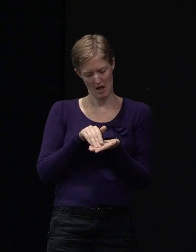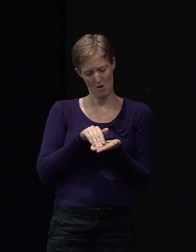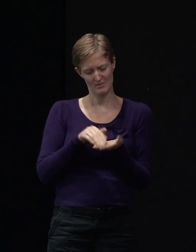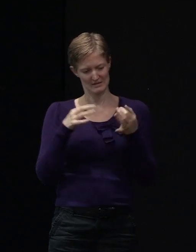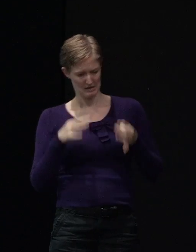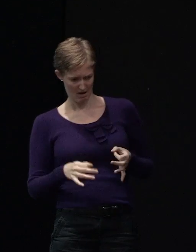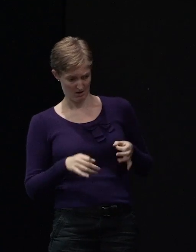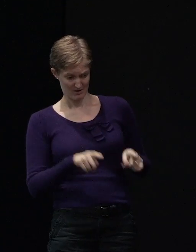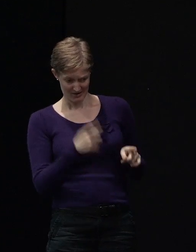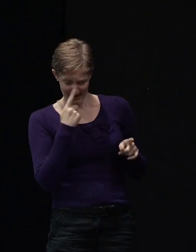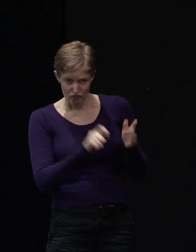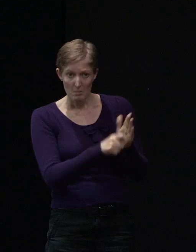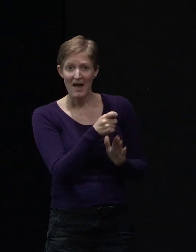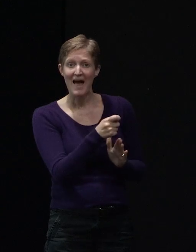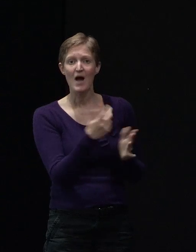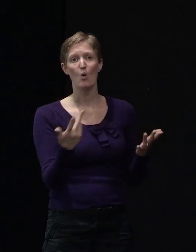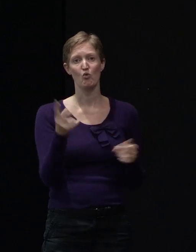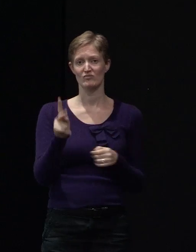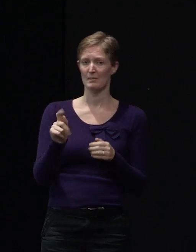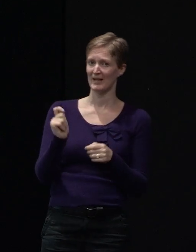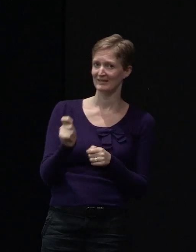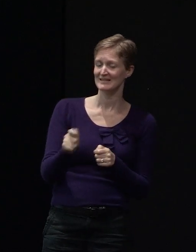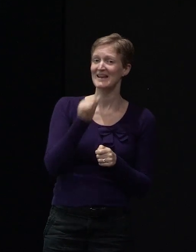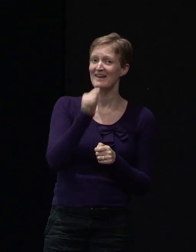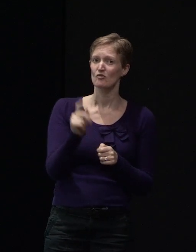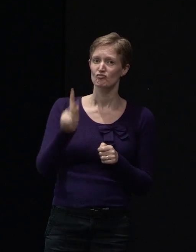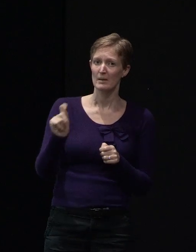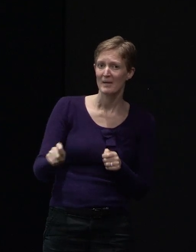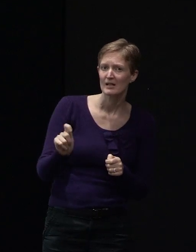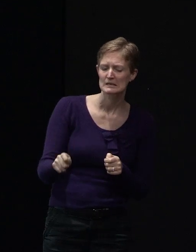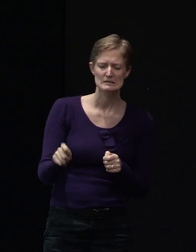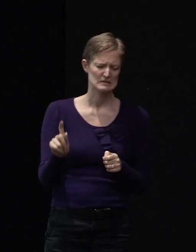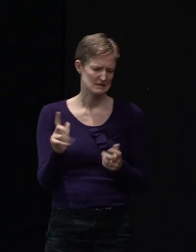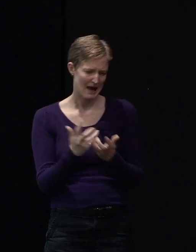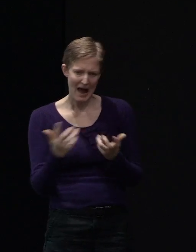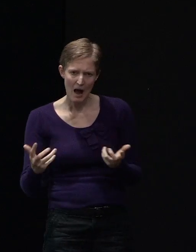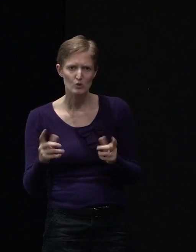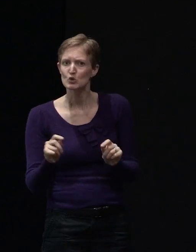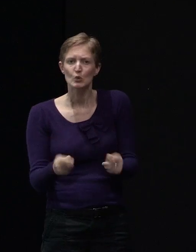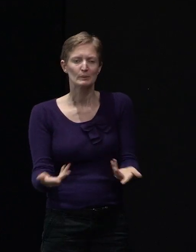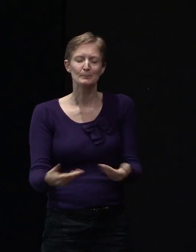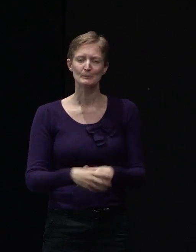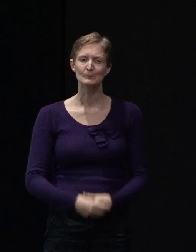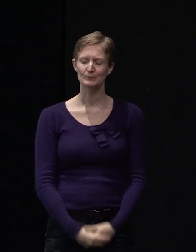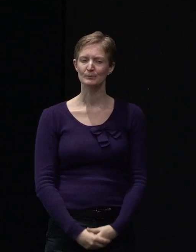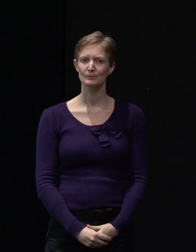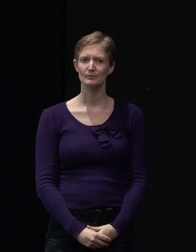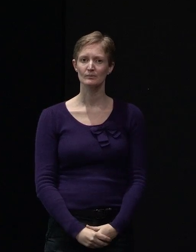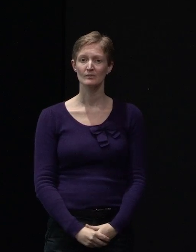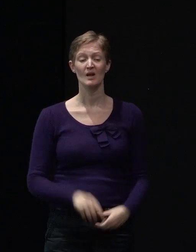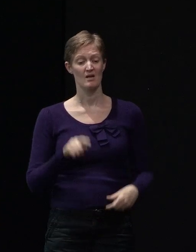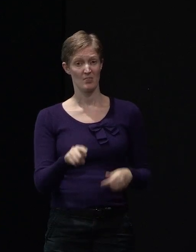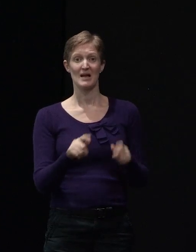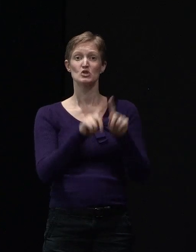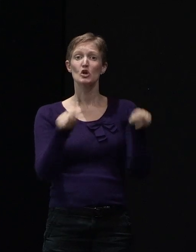a repair, is it a rebuild, and if it's a rebuild, what type of technique might be appropriate for the house and the ground conditions. And that's available on the